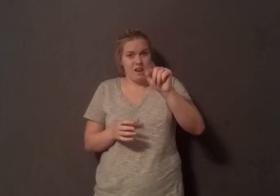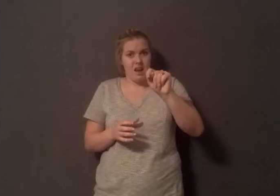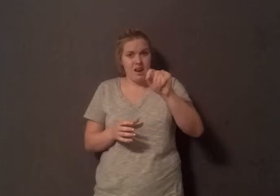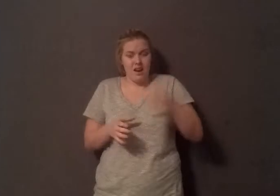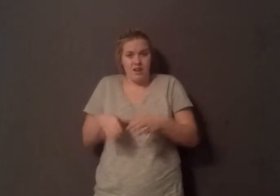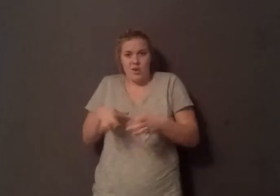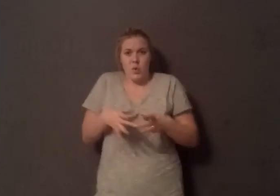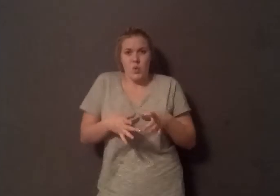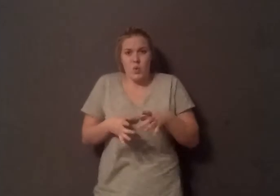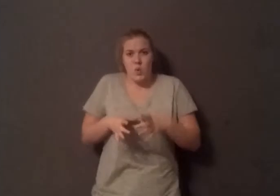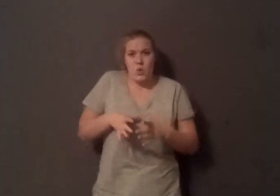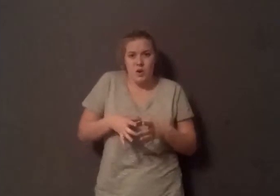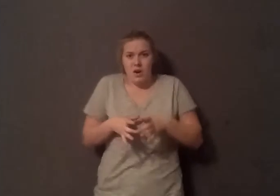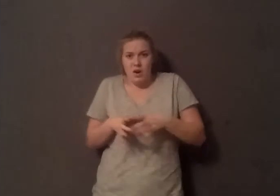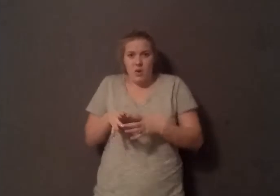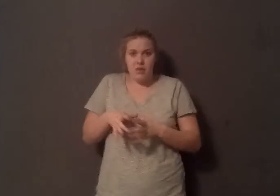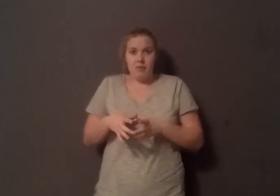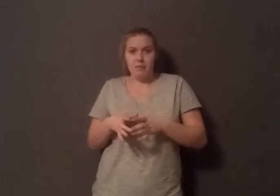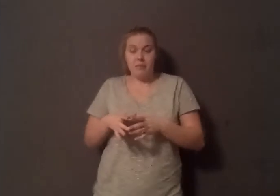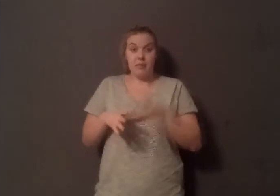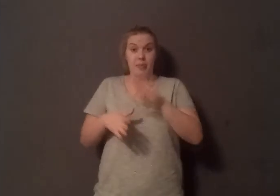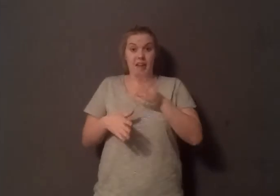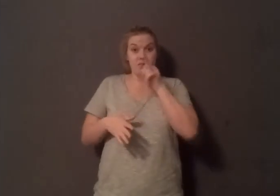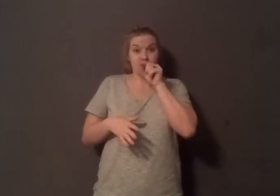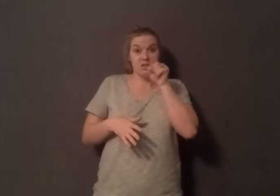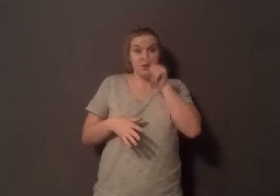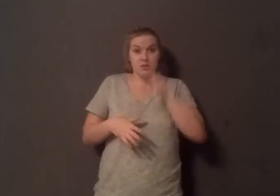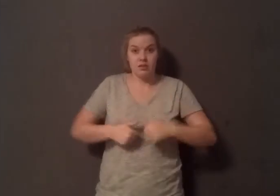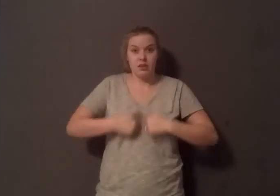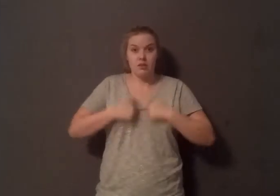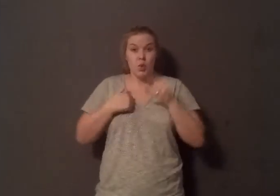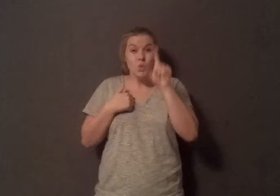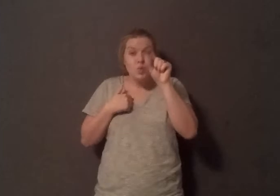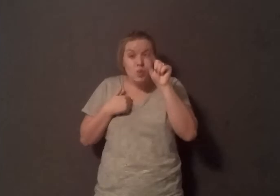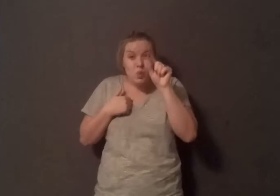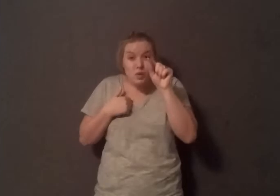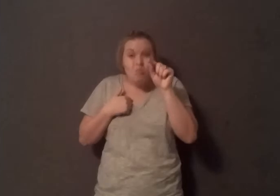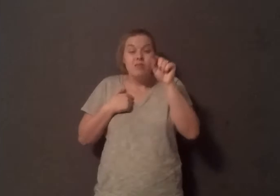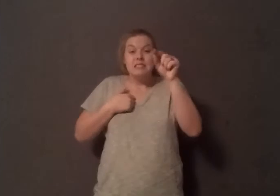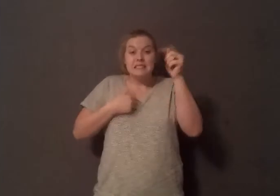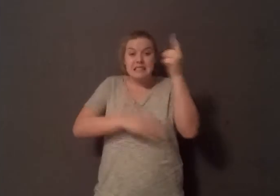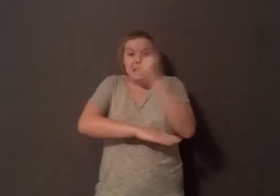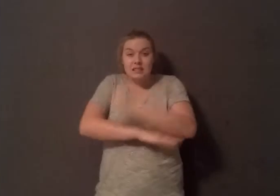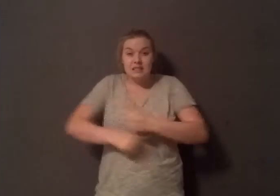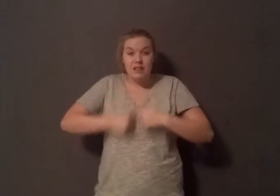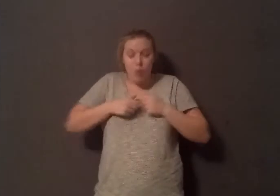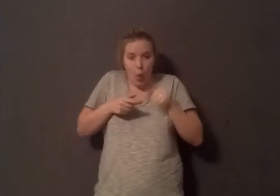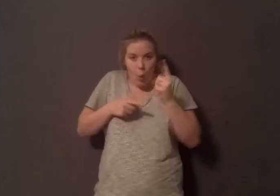21 days with no outside energy. It is pure fat and cholesterol. And when we put that into our bloodstream, it coats our red blood